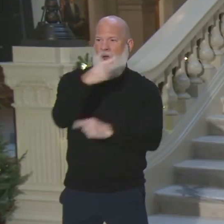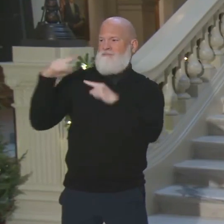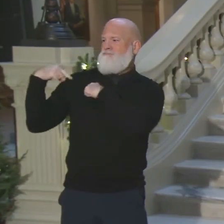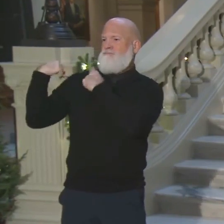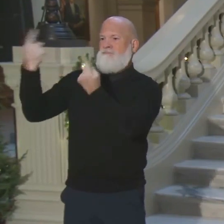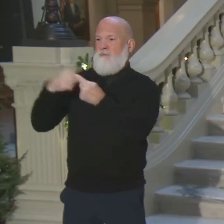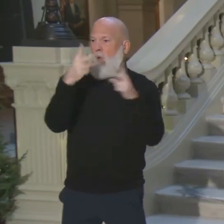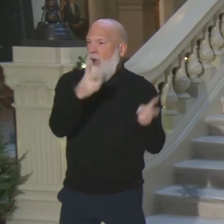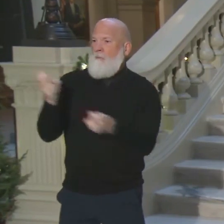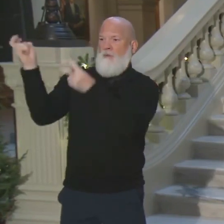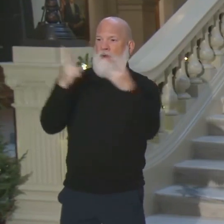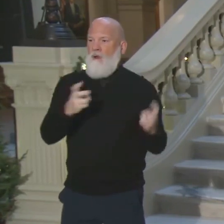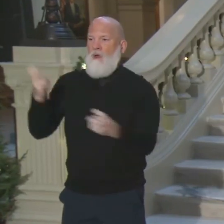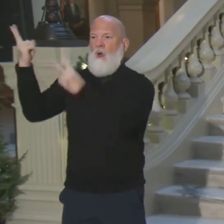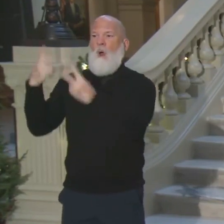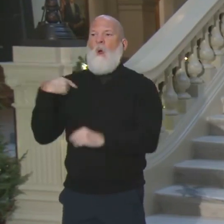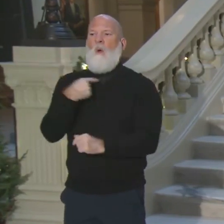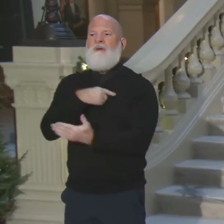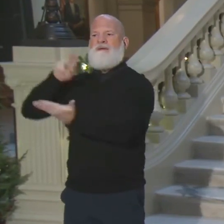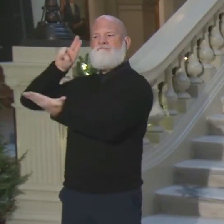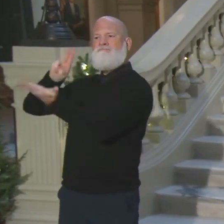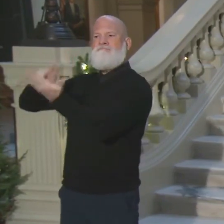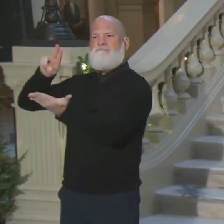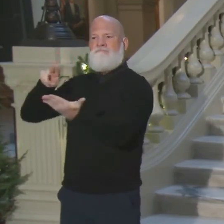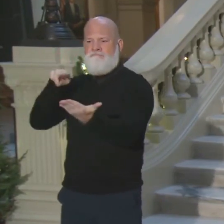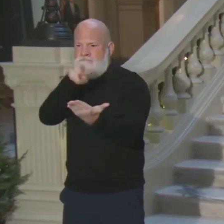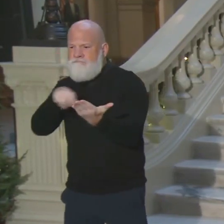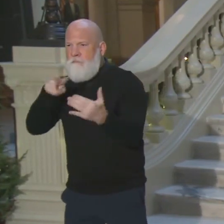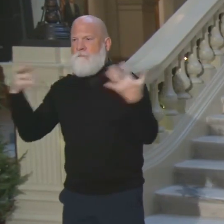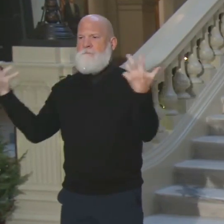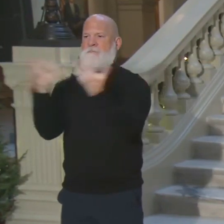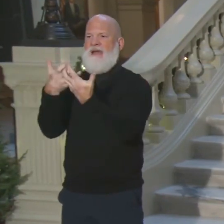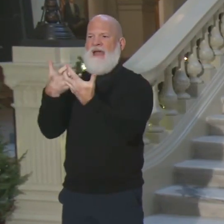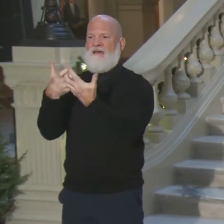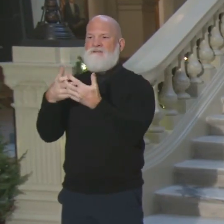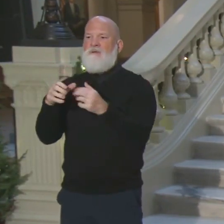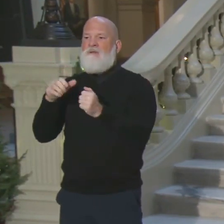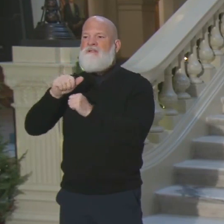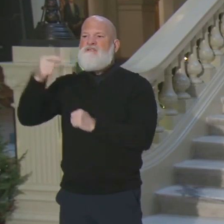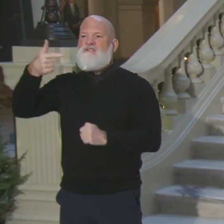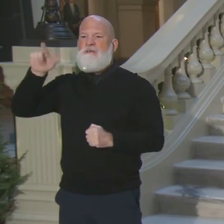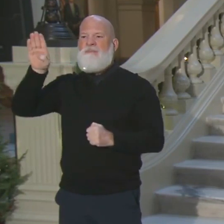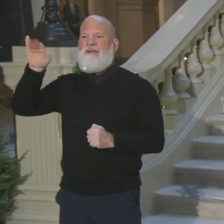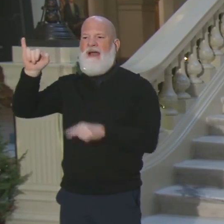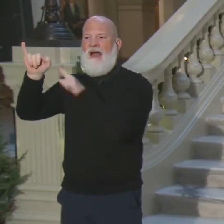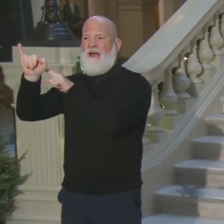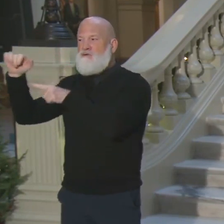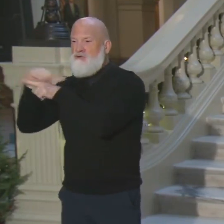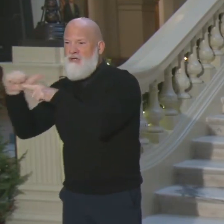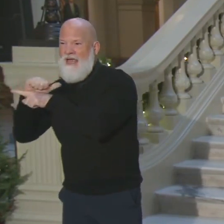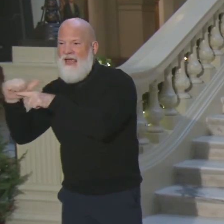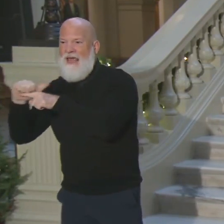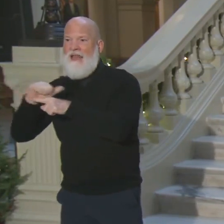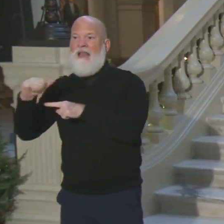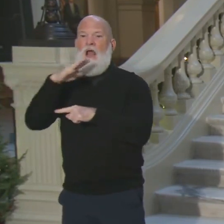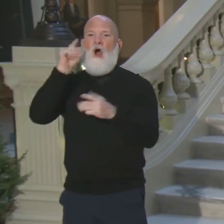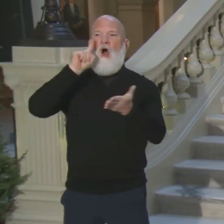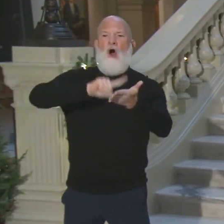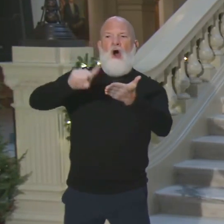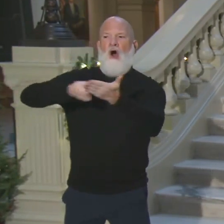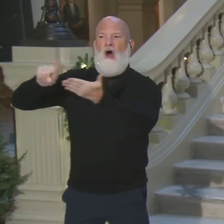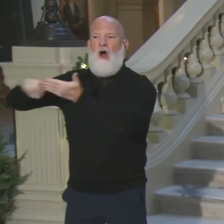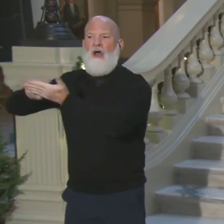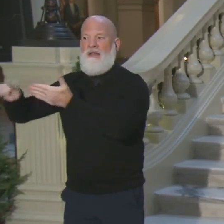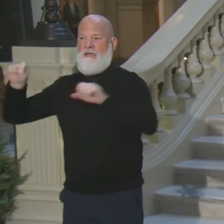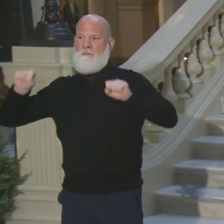through the GBI training and moved towards an audible paper ballot system. I am the first Secretary